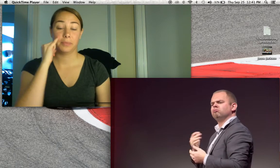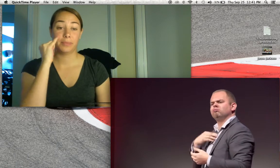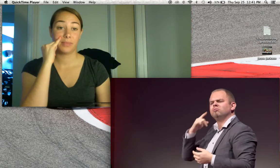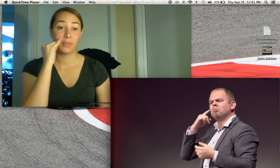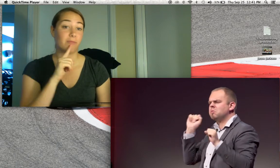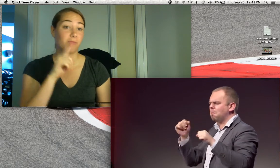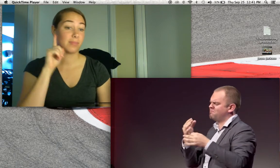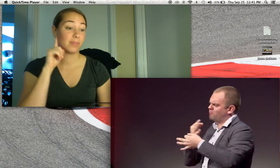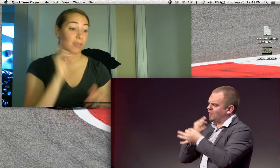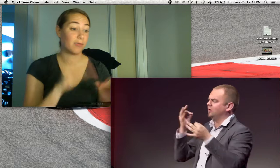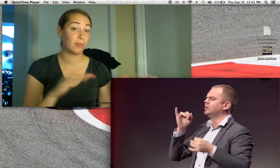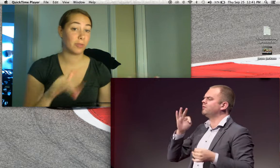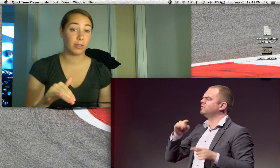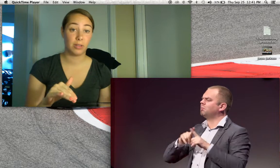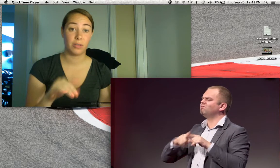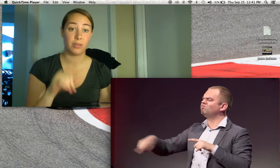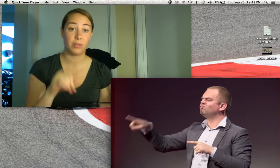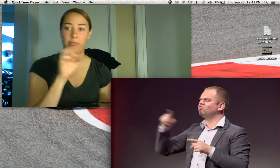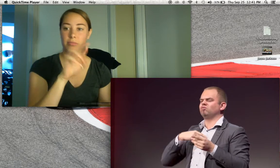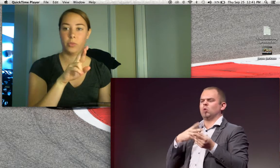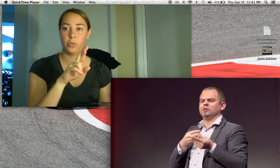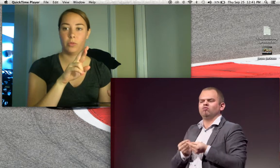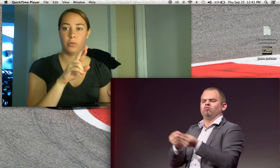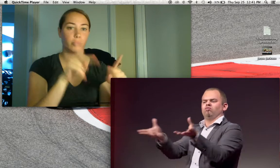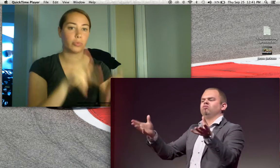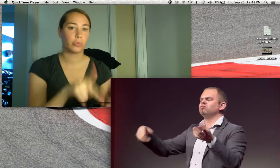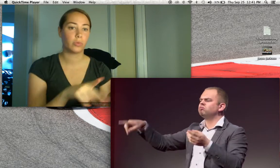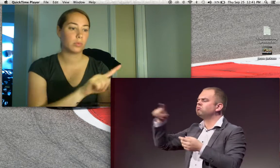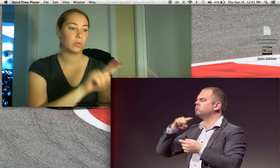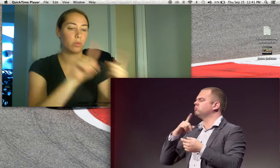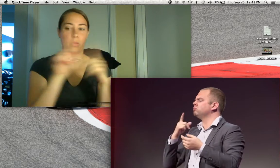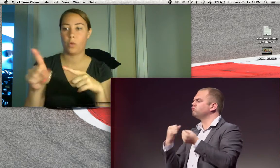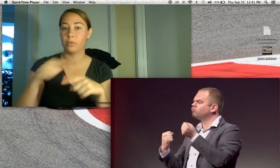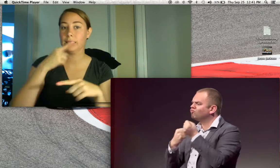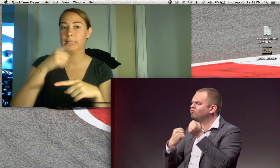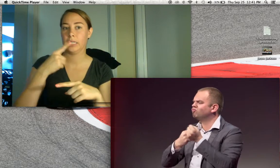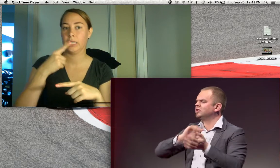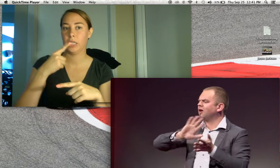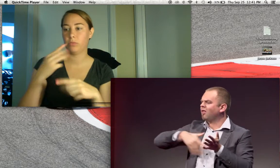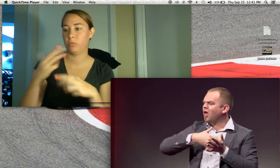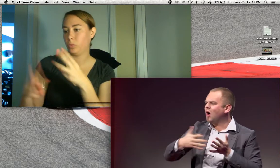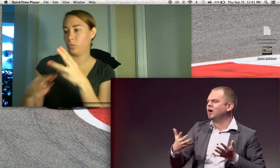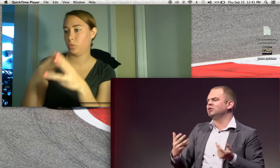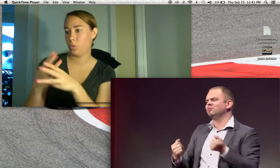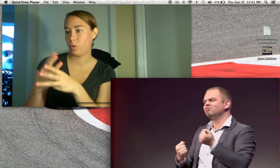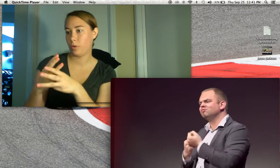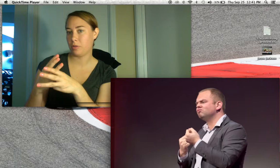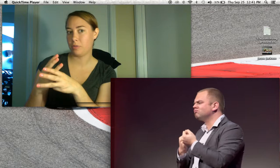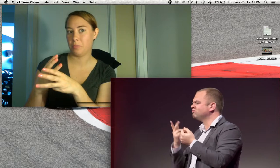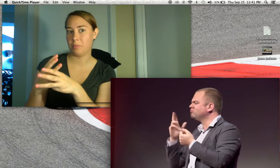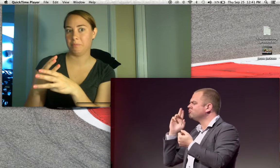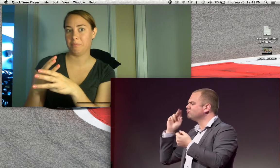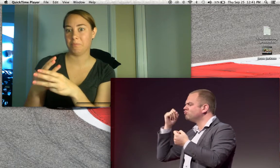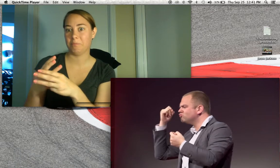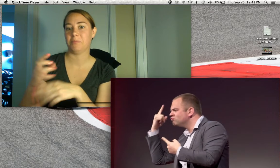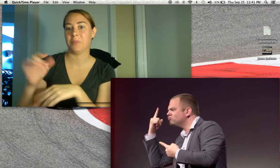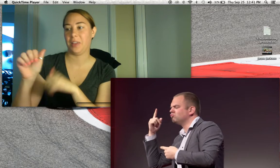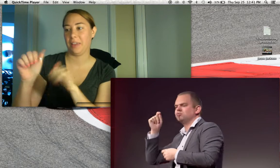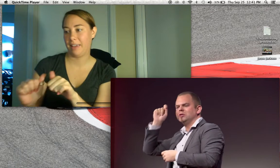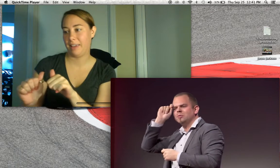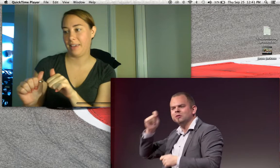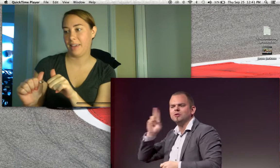And that would be a perfect world. And for that perfect world for us to exist, it would be perfect if you would support our